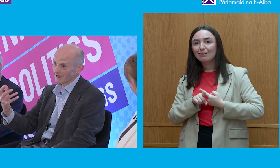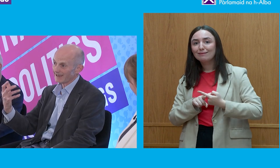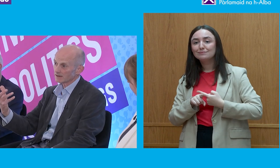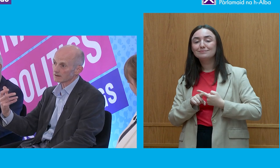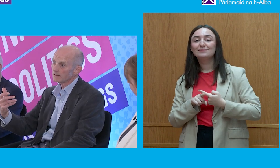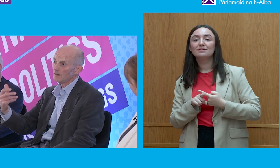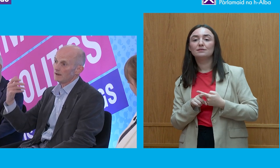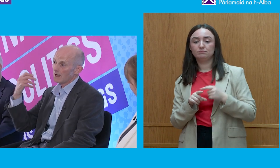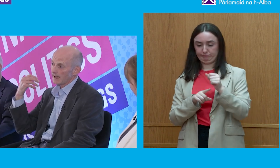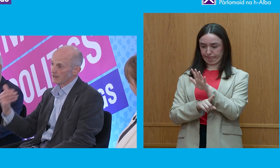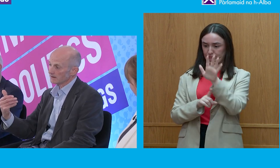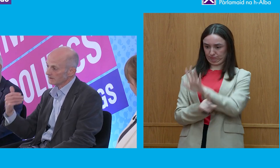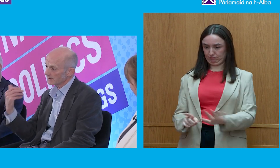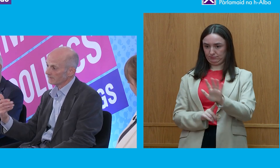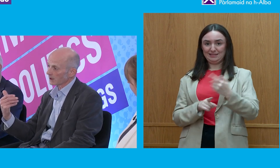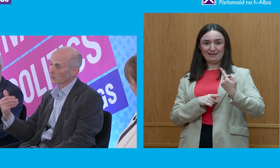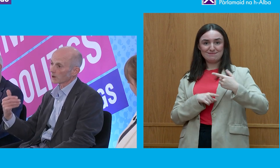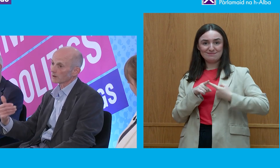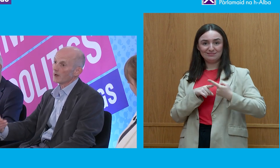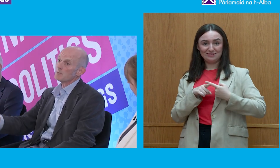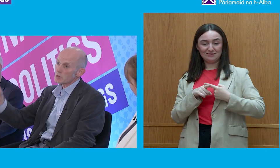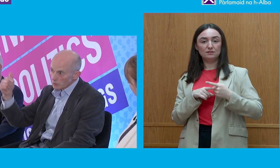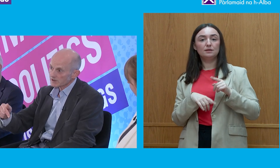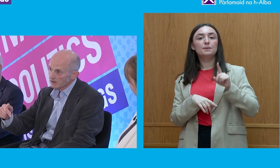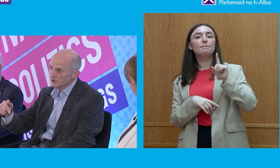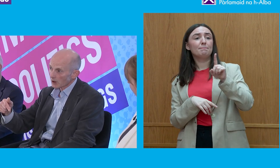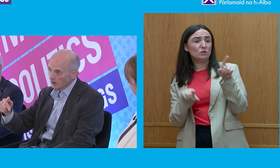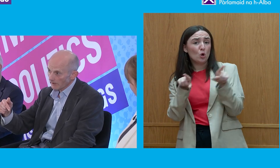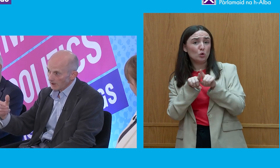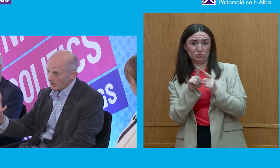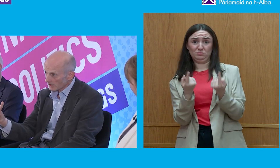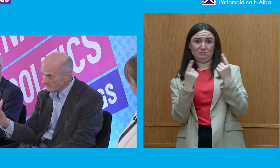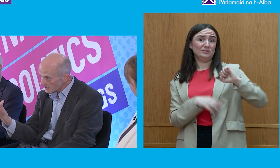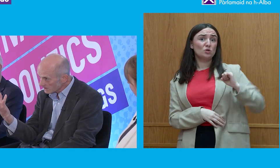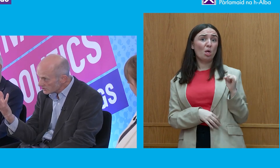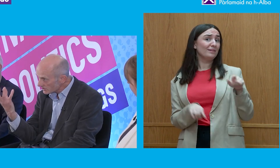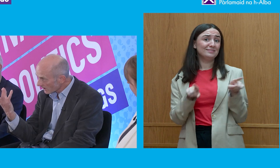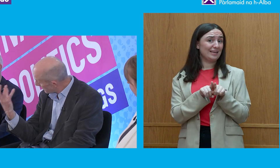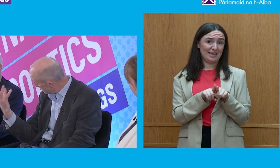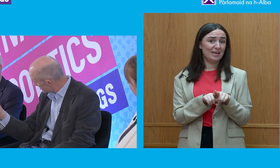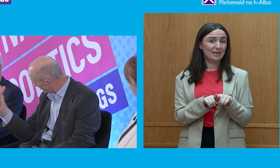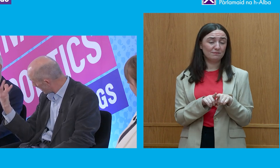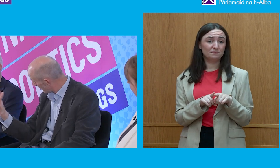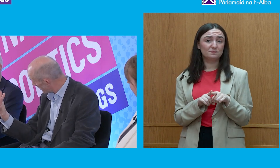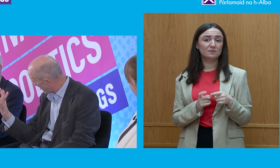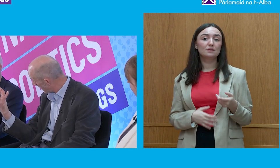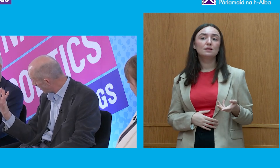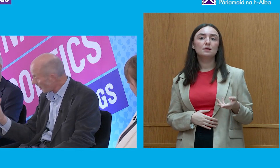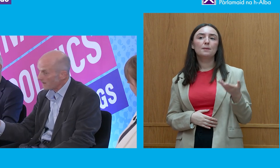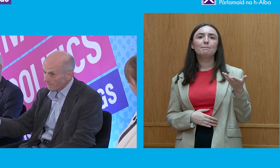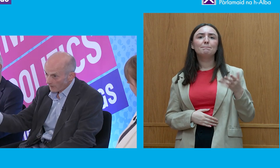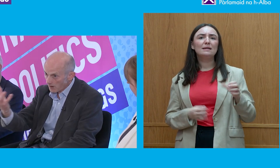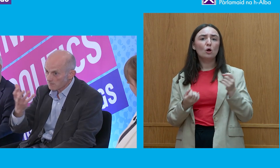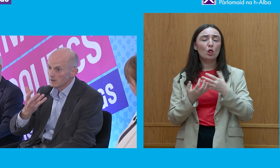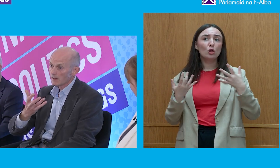talking about England in the developed world but also in Scotland where you've seen this sucking up of power